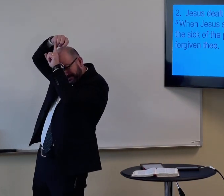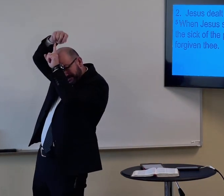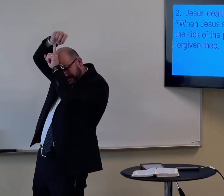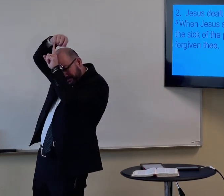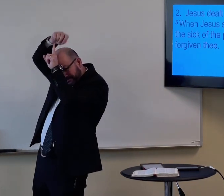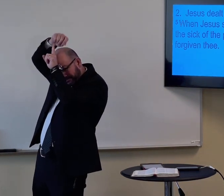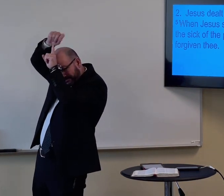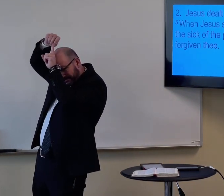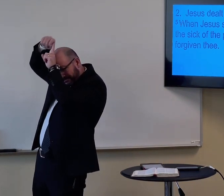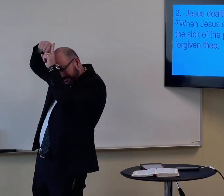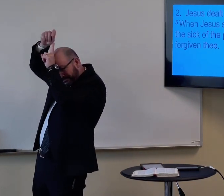combs his one hair,